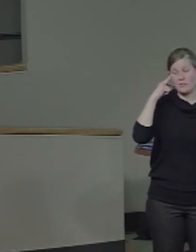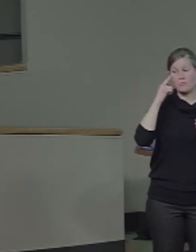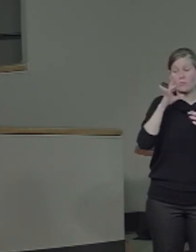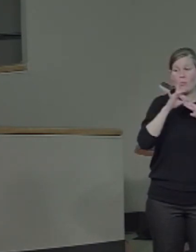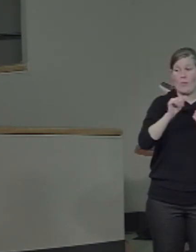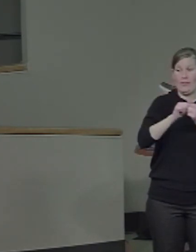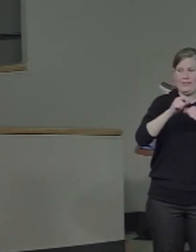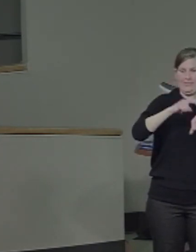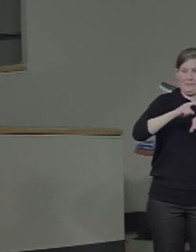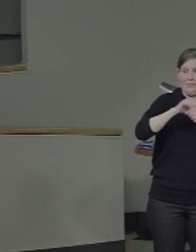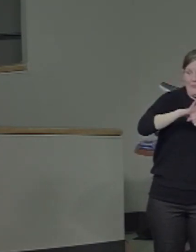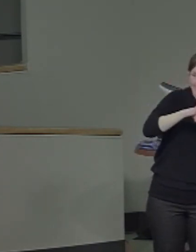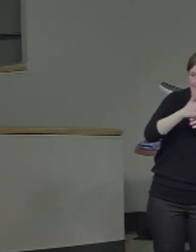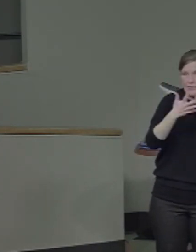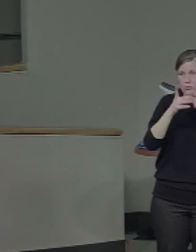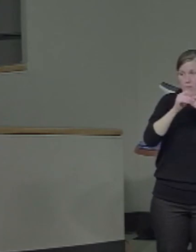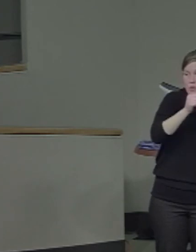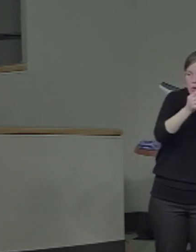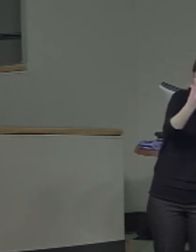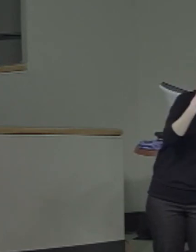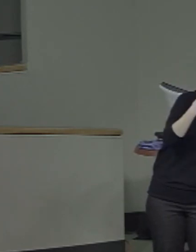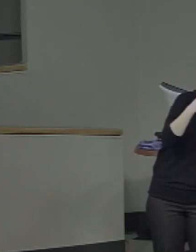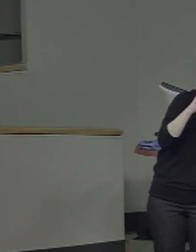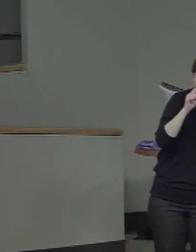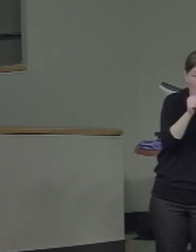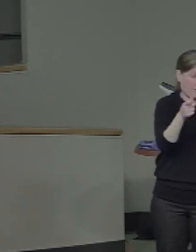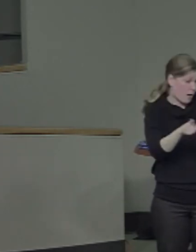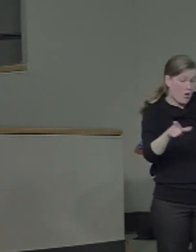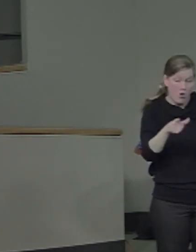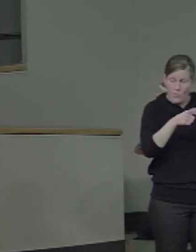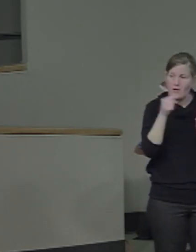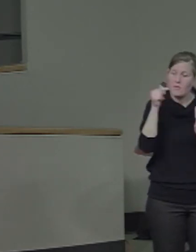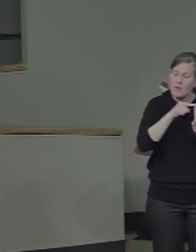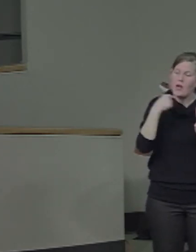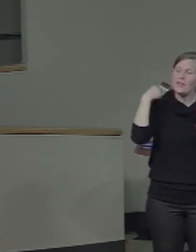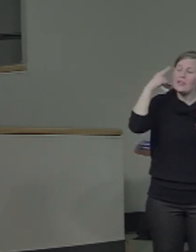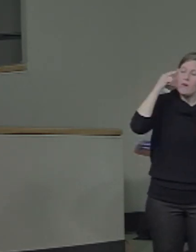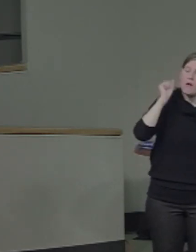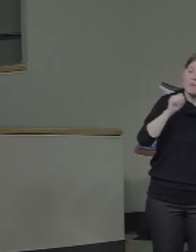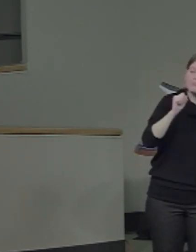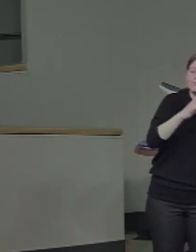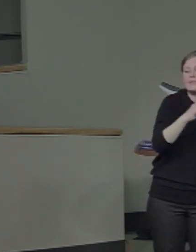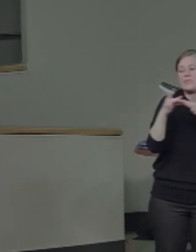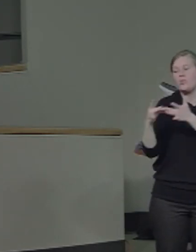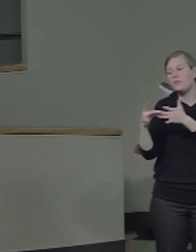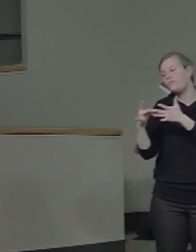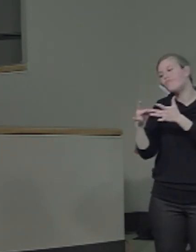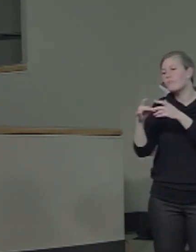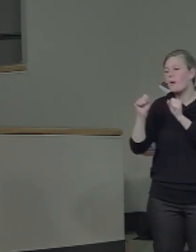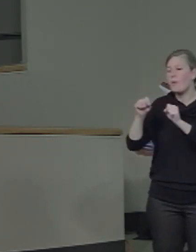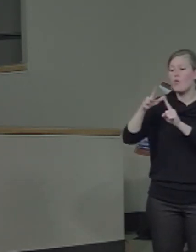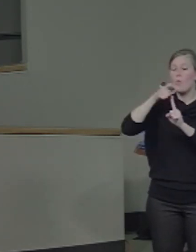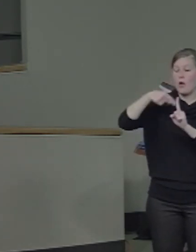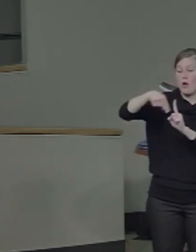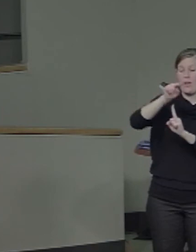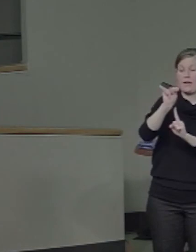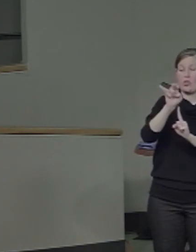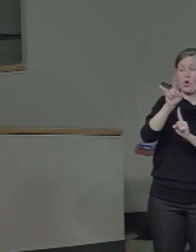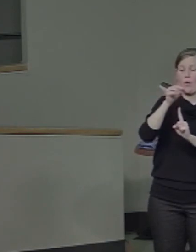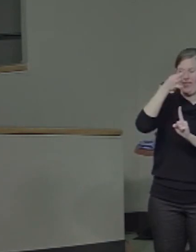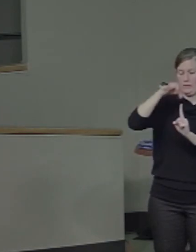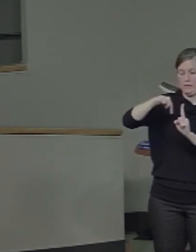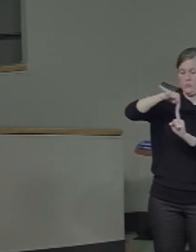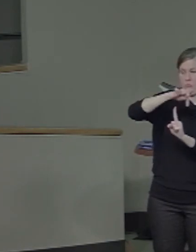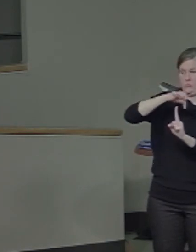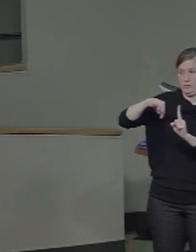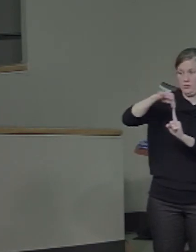the surrounding neurons that would only be domain-specific would have recruited